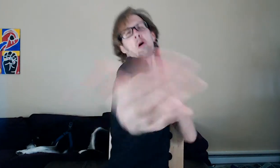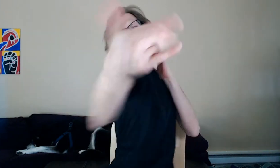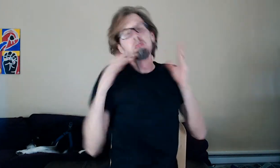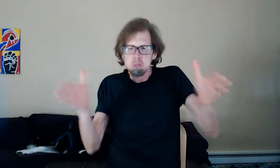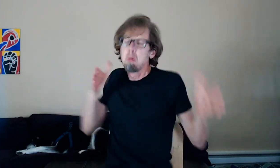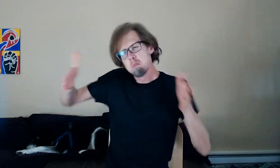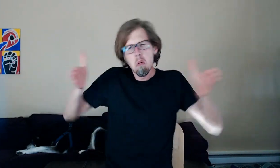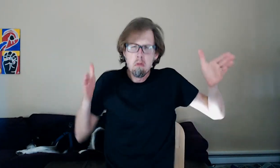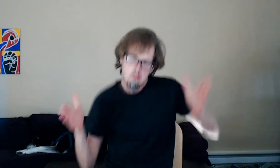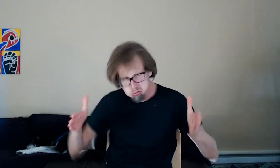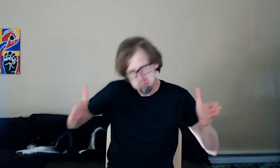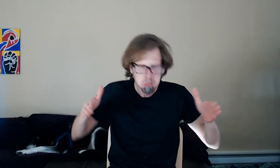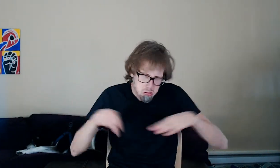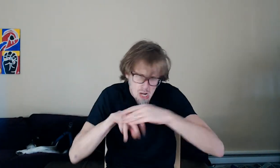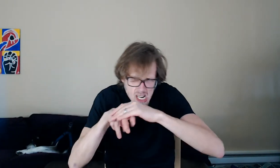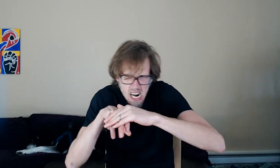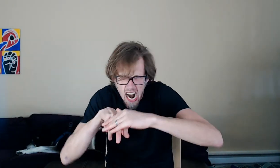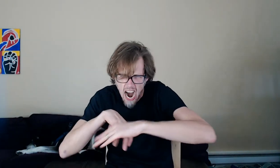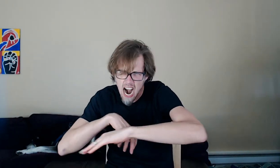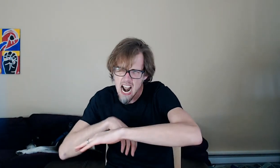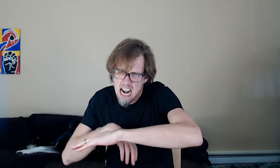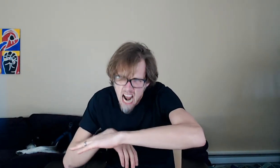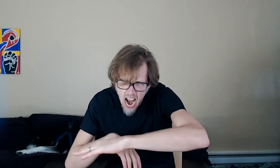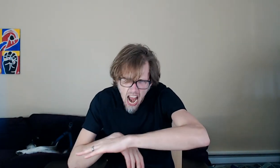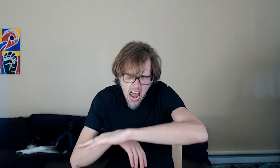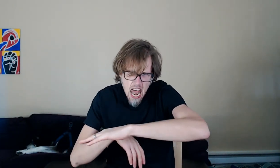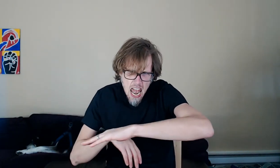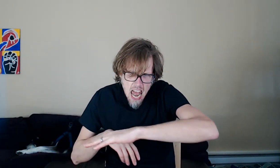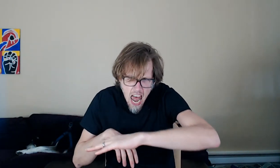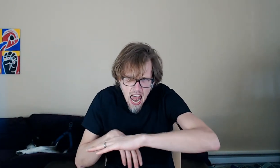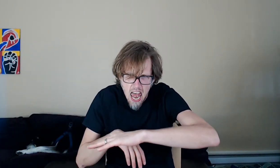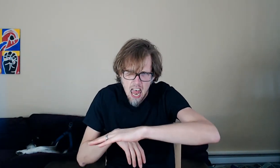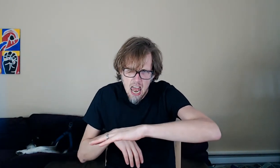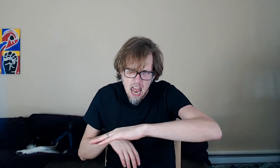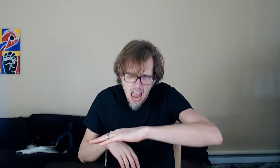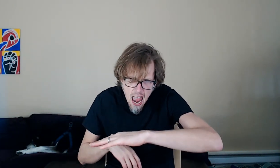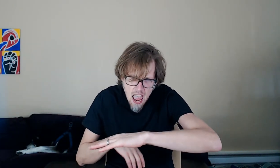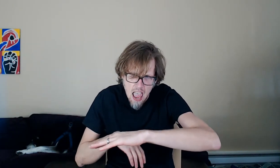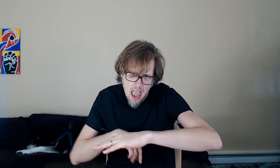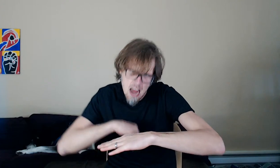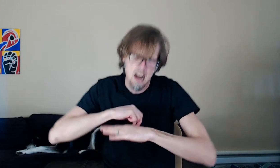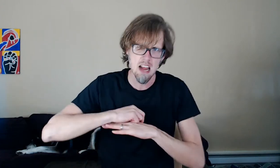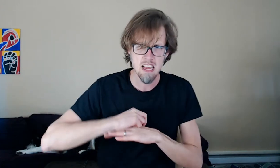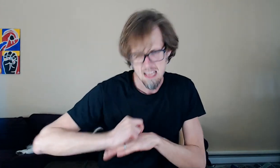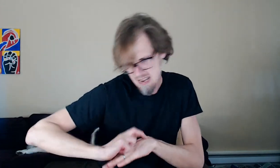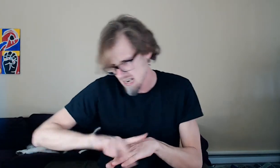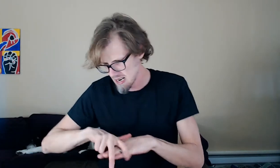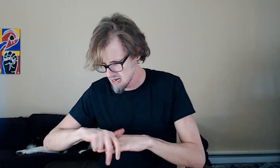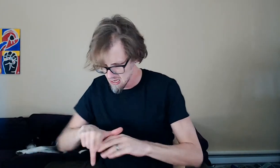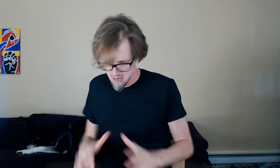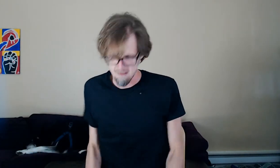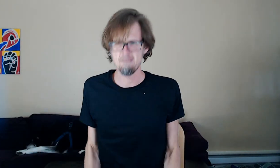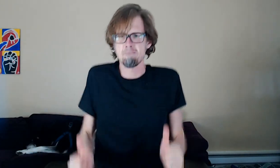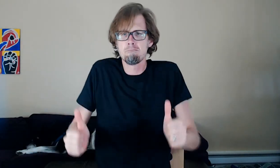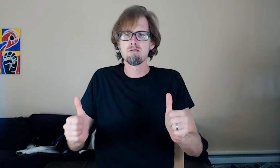build another one of these knee walls to extend this all the way across. So we're going to do that, and then work on the access to get into the attic.